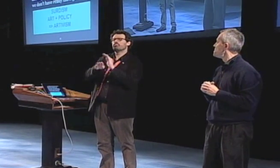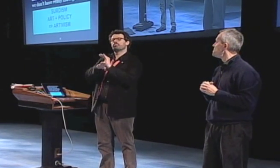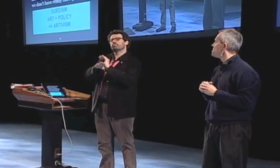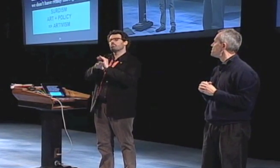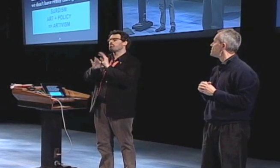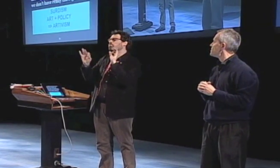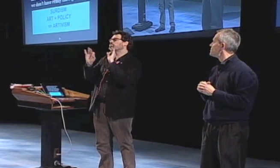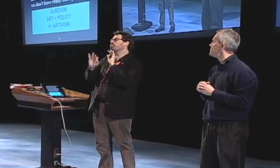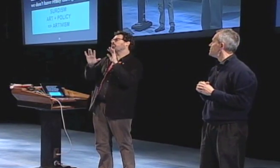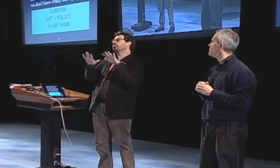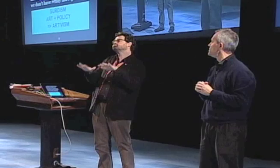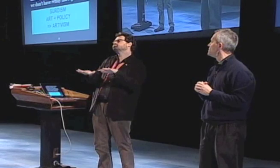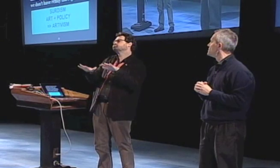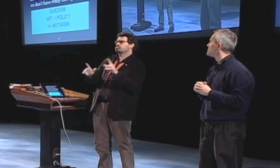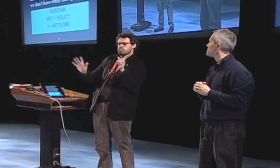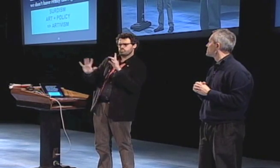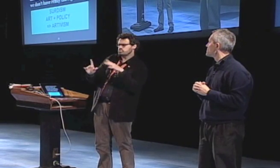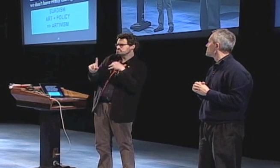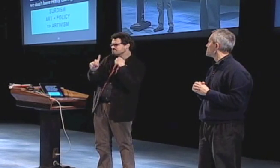life